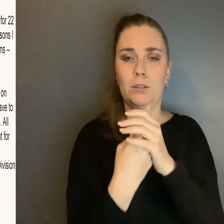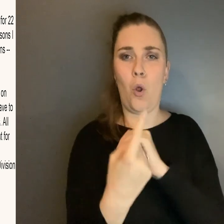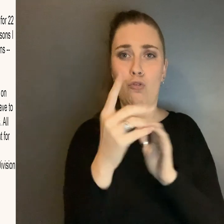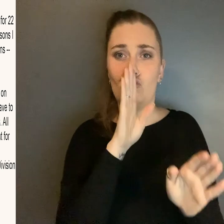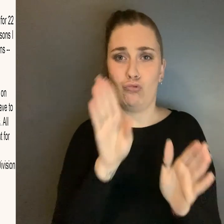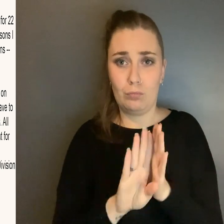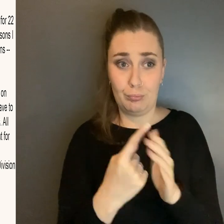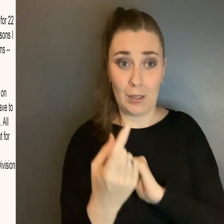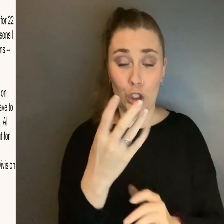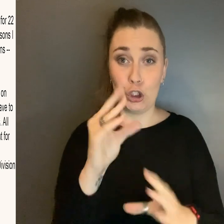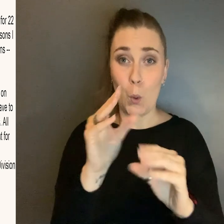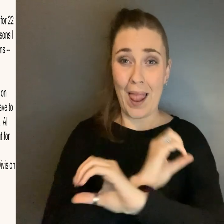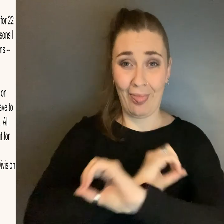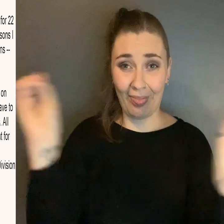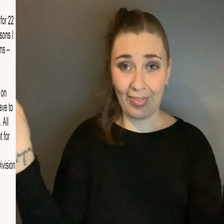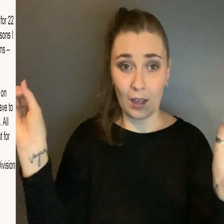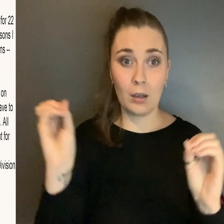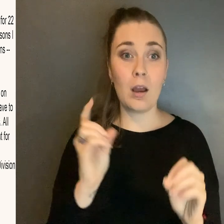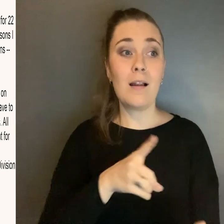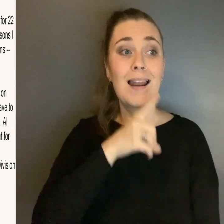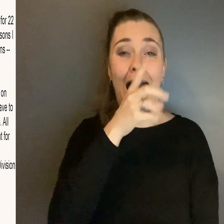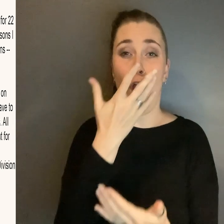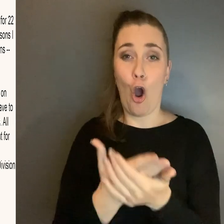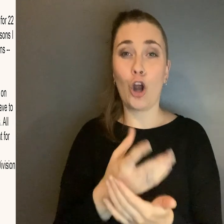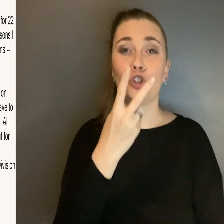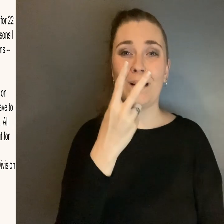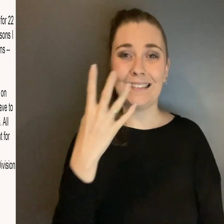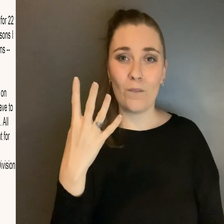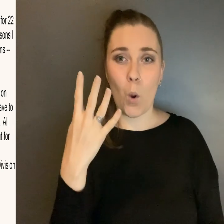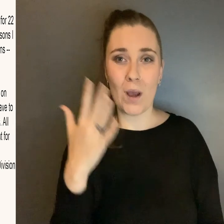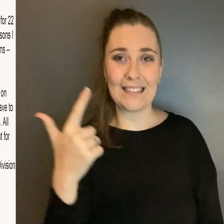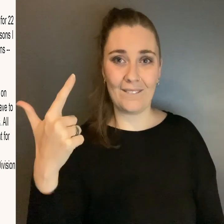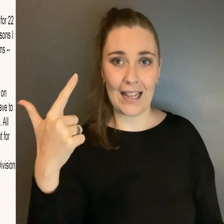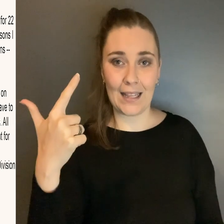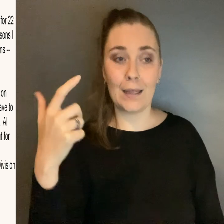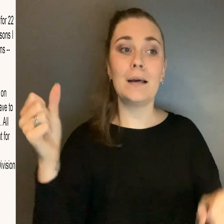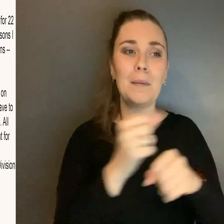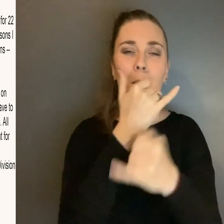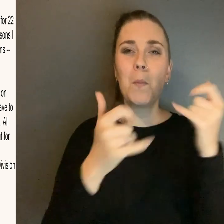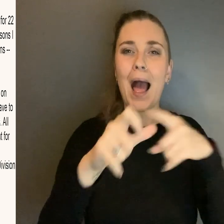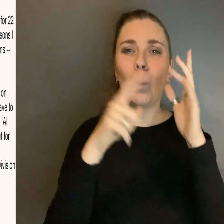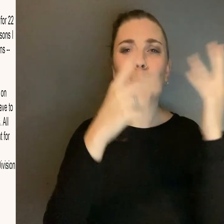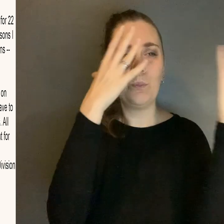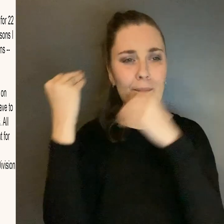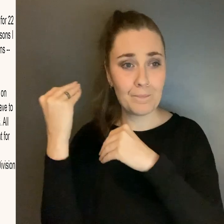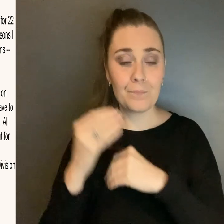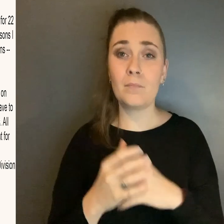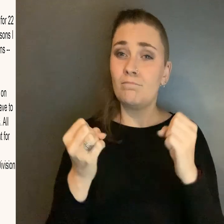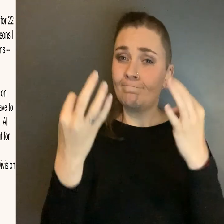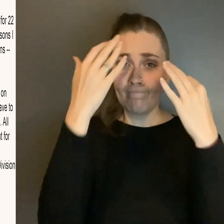no one to talk to Lights are on 24-7 Making it hard to sleep They have no mental health